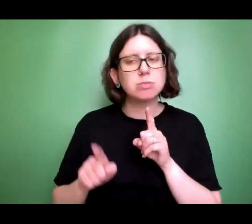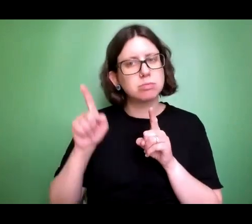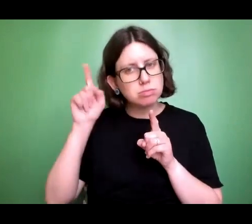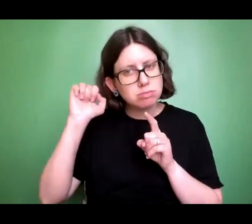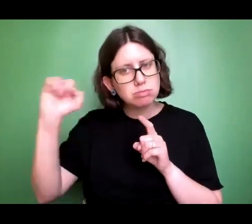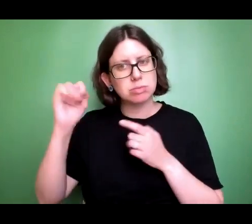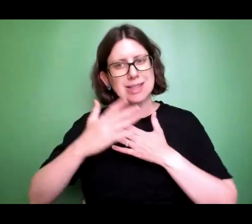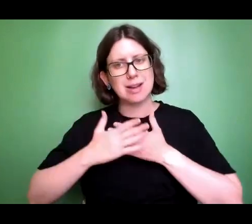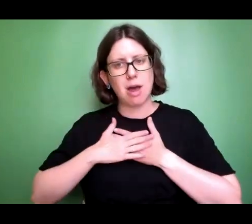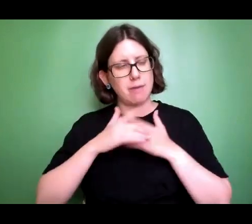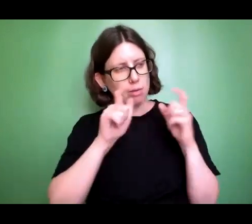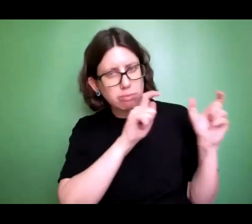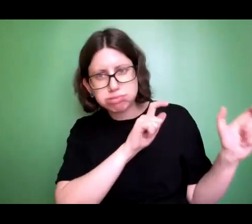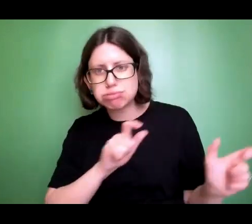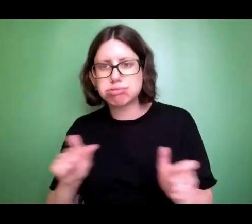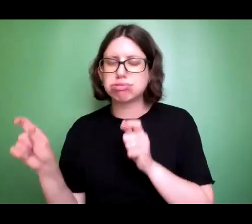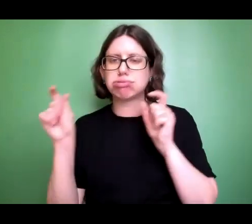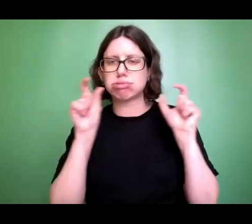It's why you're here today.